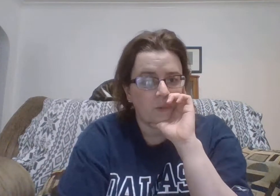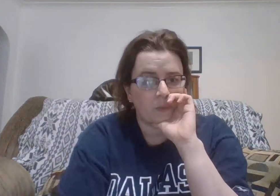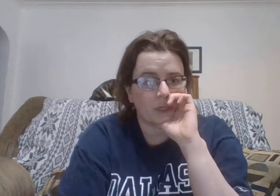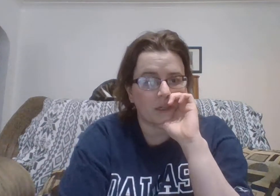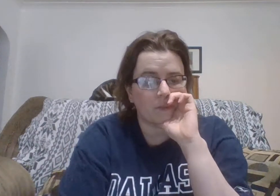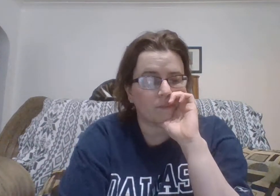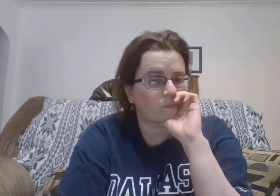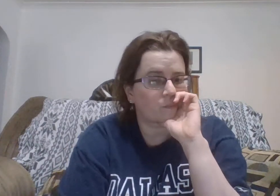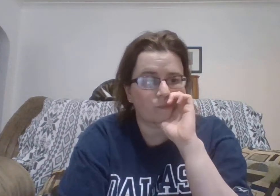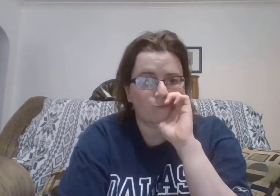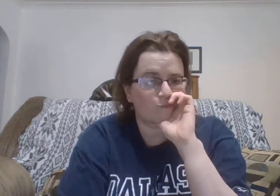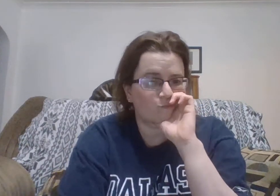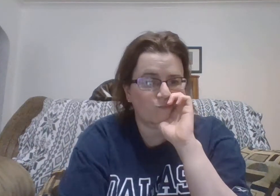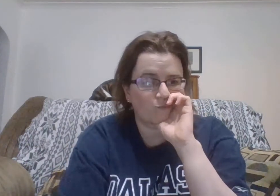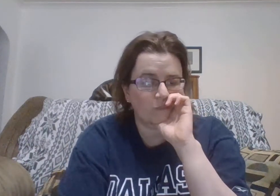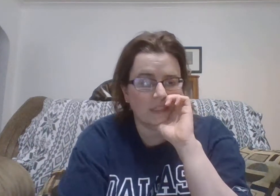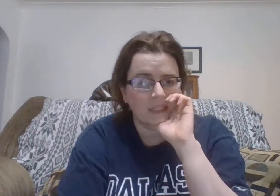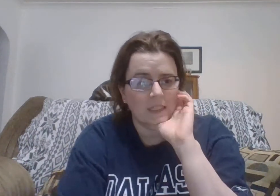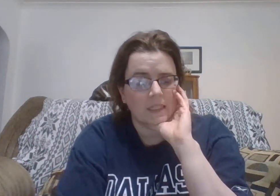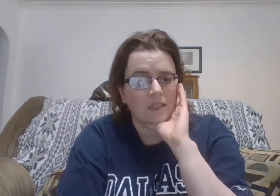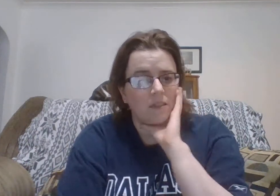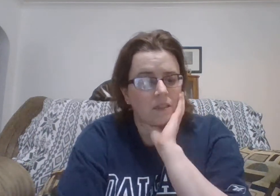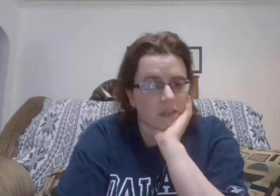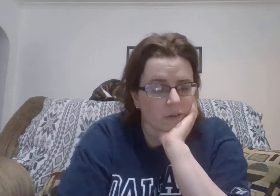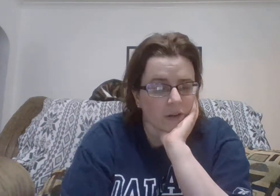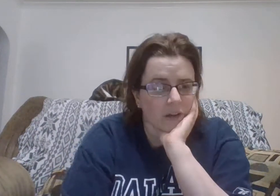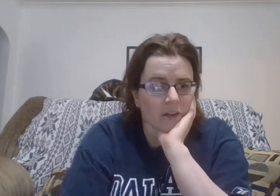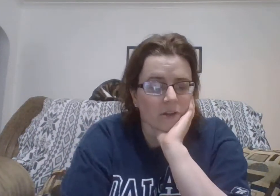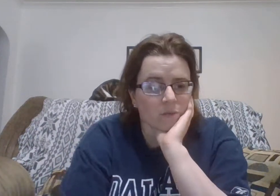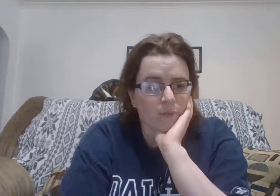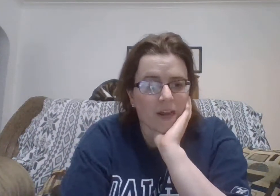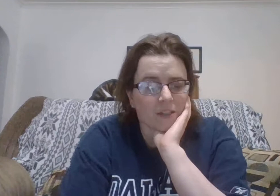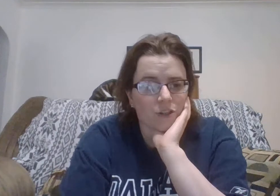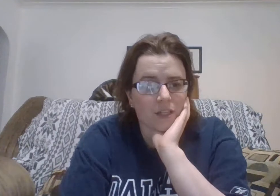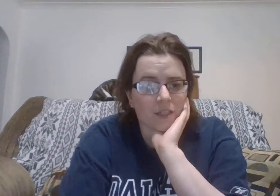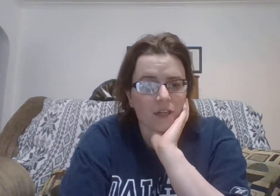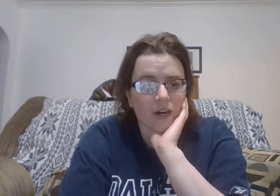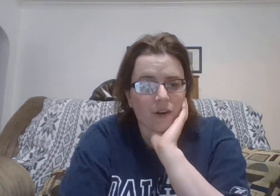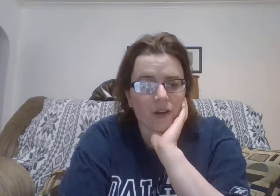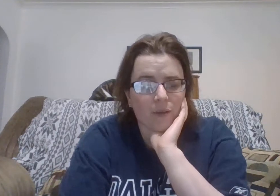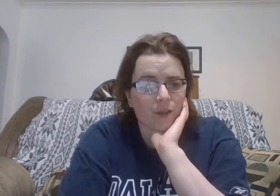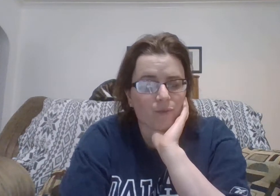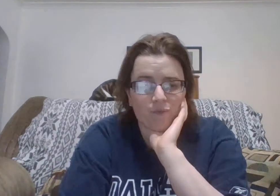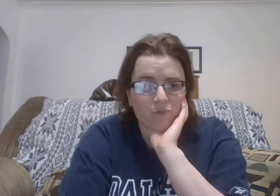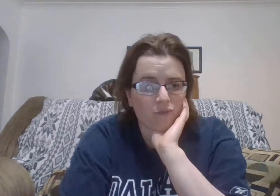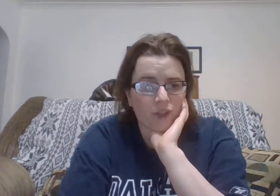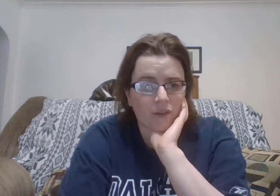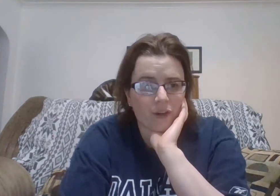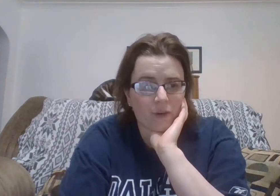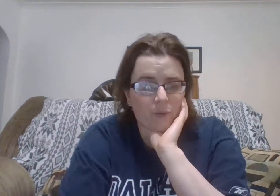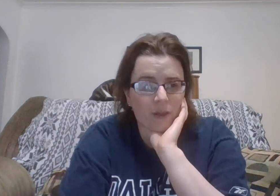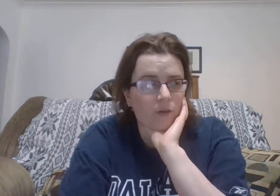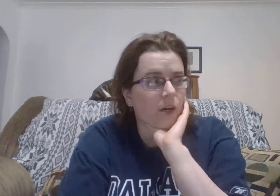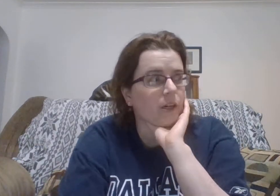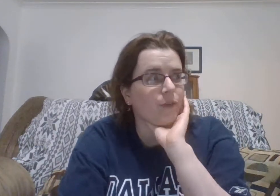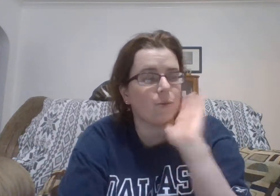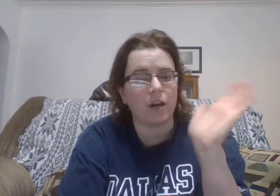but um you know it all comes back to jason garrett i mean he figured he's been there long enough he would